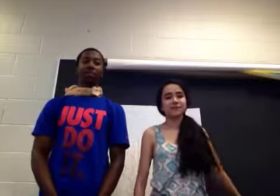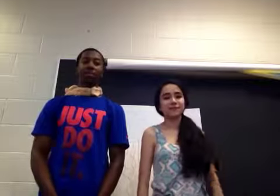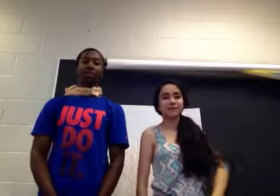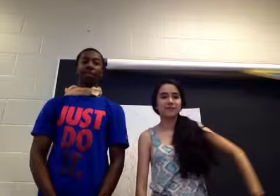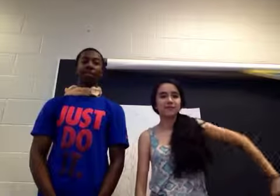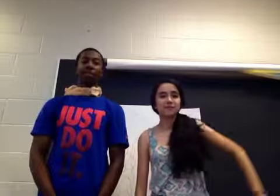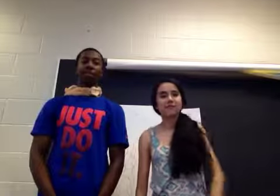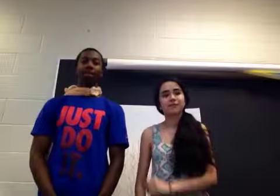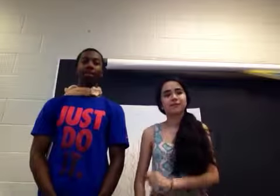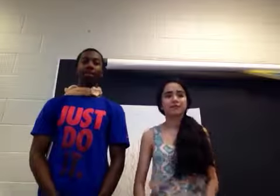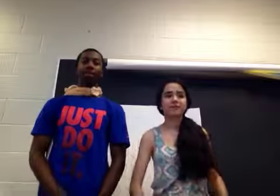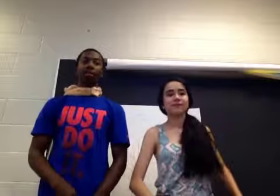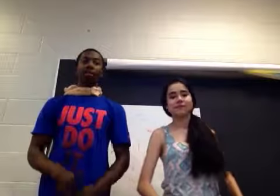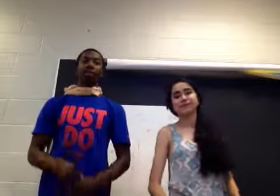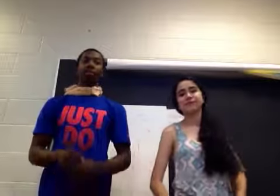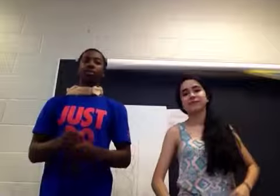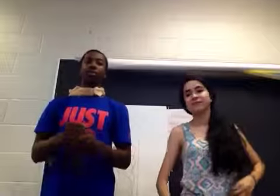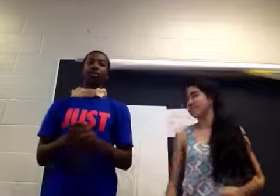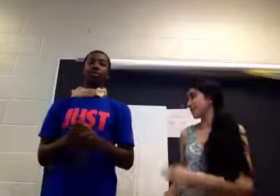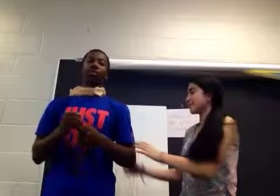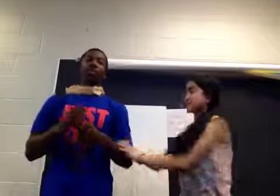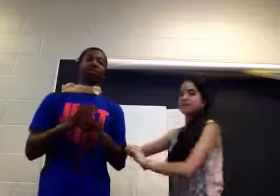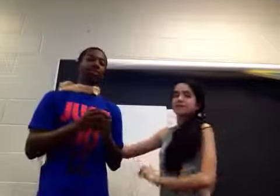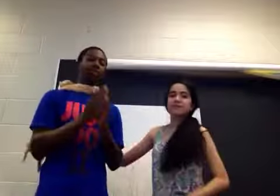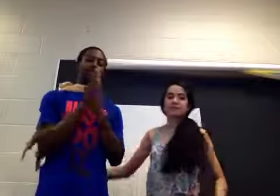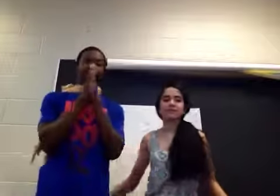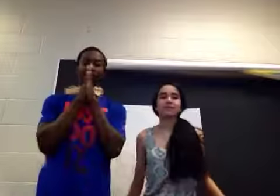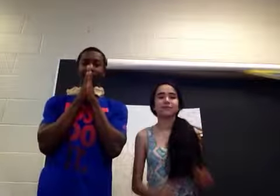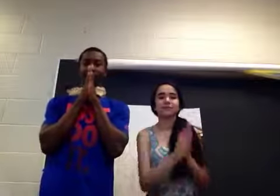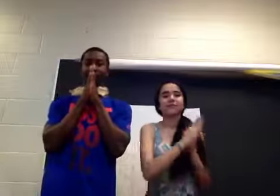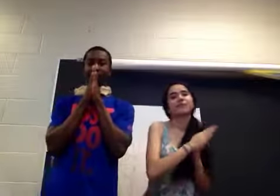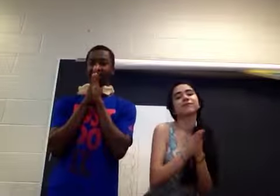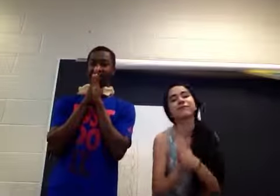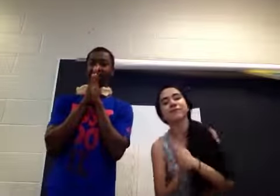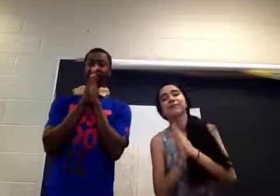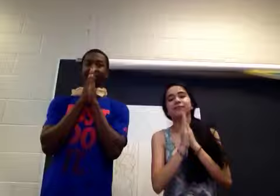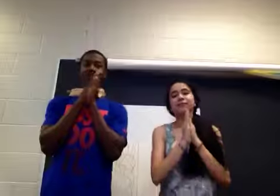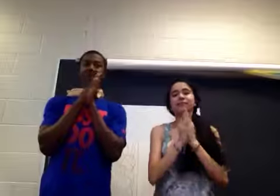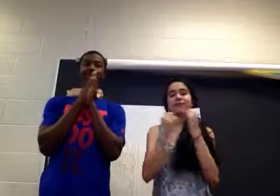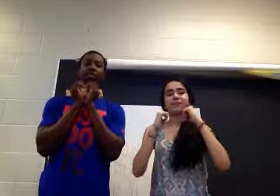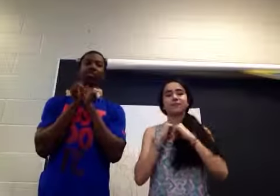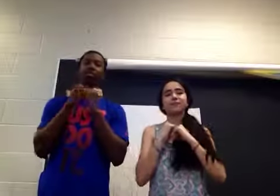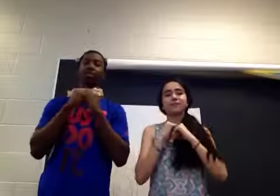My findings met with outrage from the Ch-ch-ch-ch-ch-church of England and from me